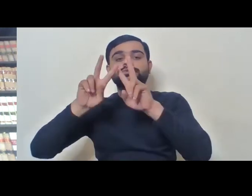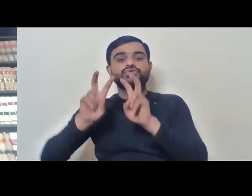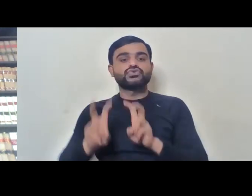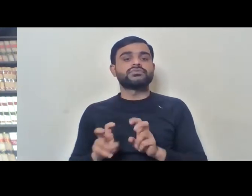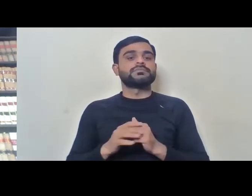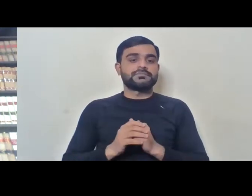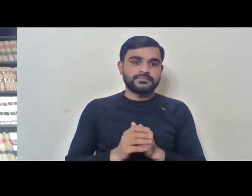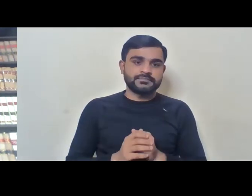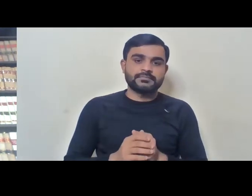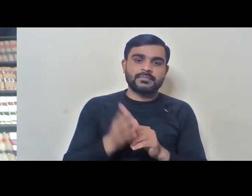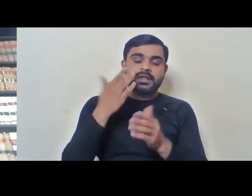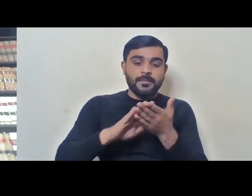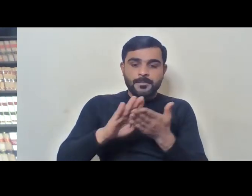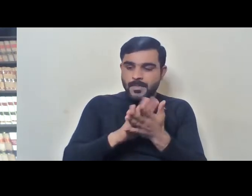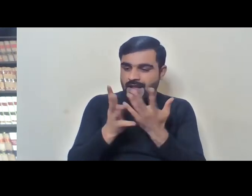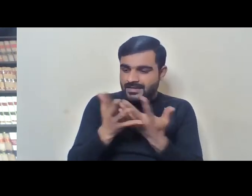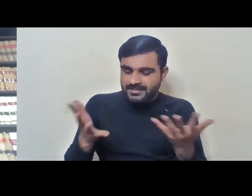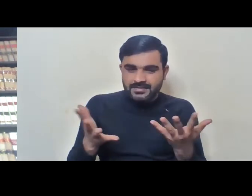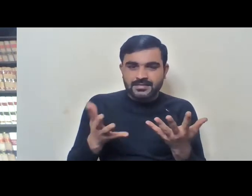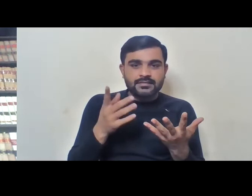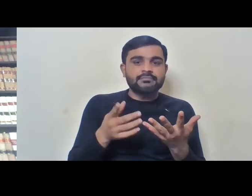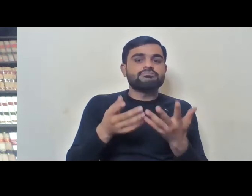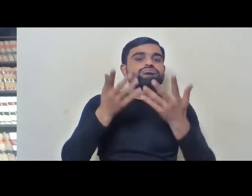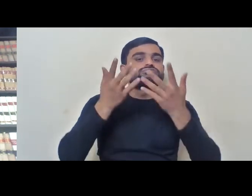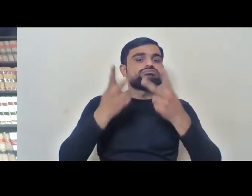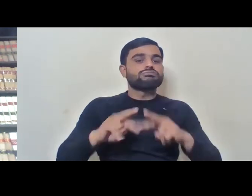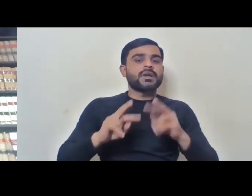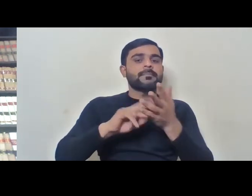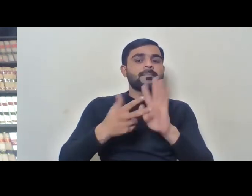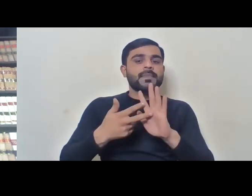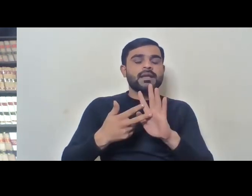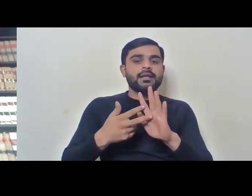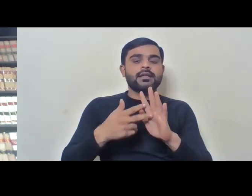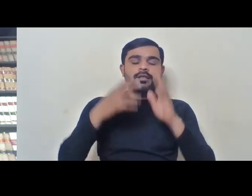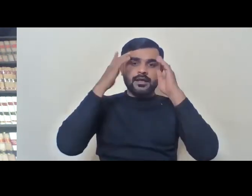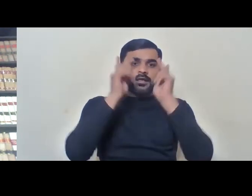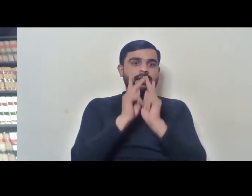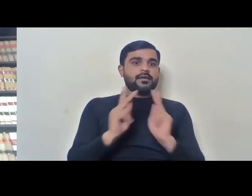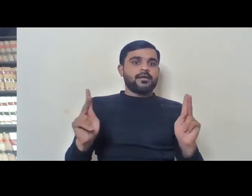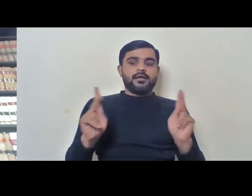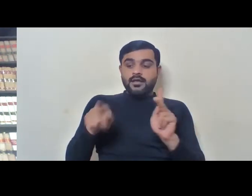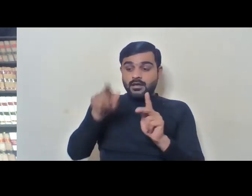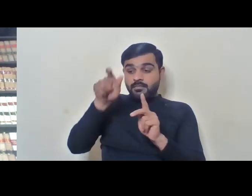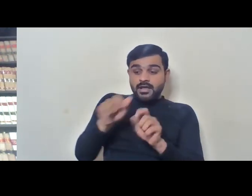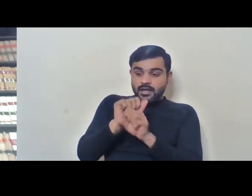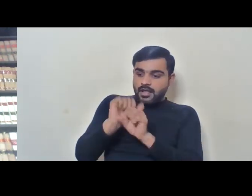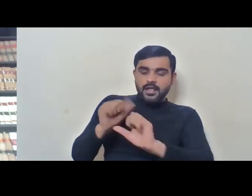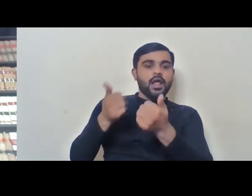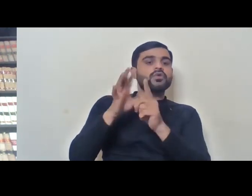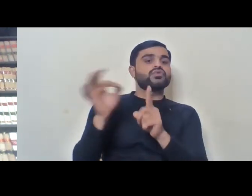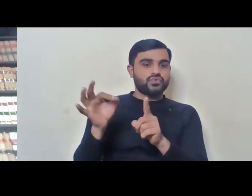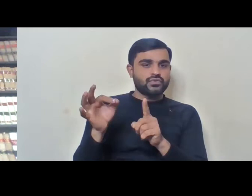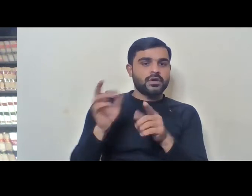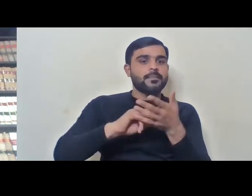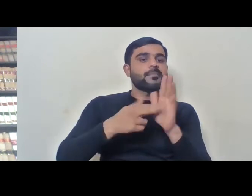reasonable accommodation has been interpreted to mean giving relaxation in eligibility conditions. So,